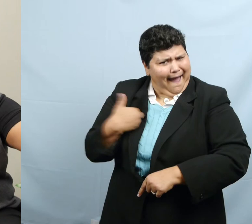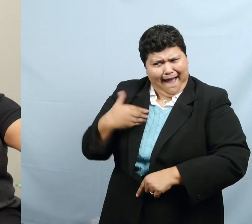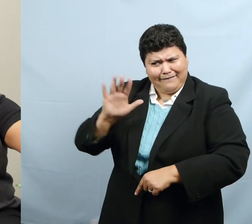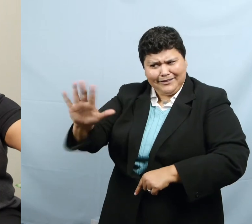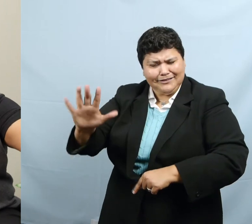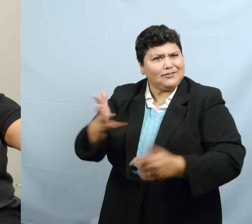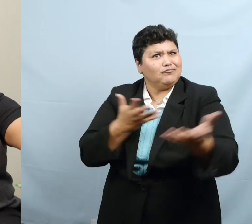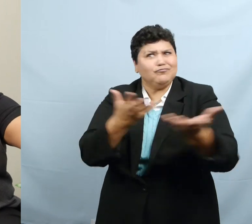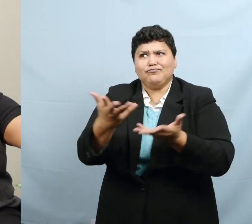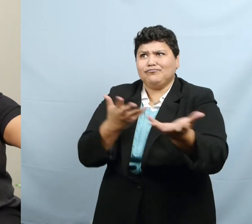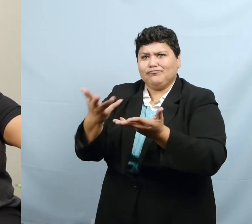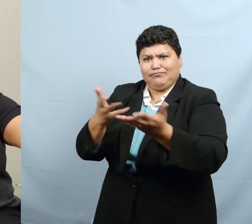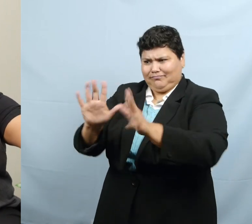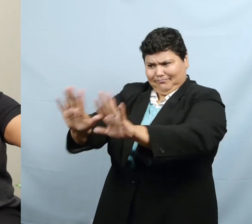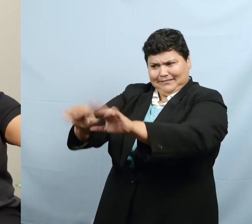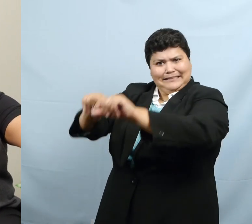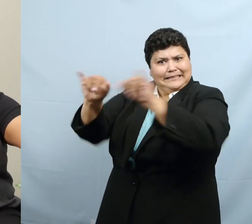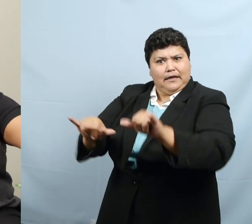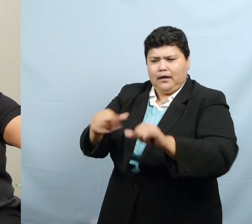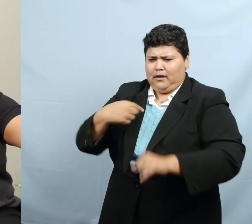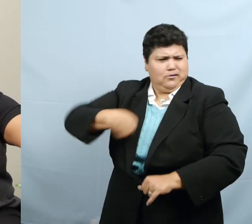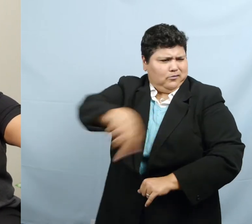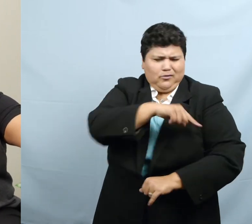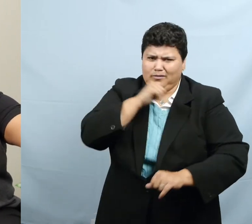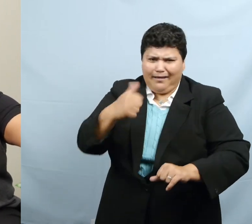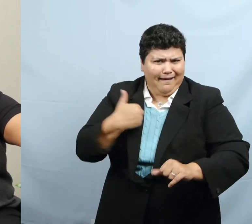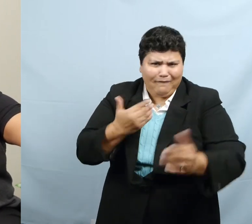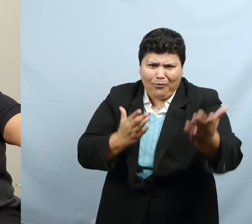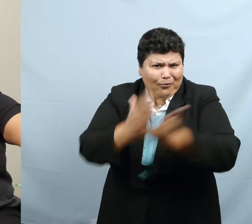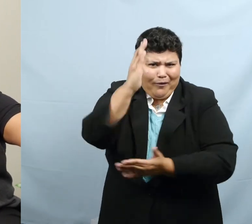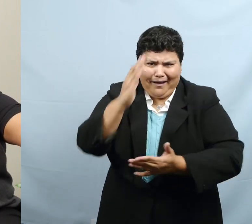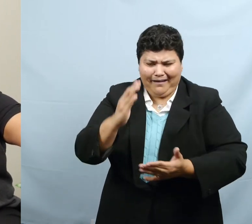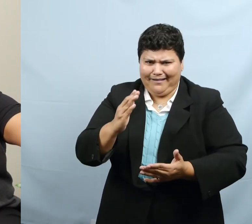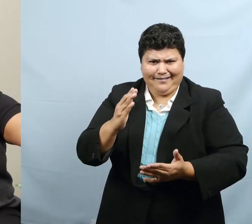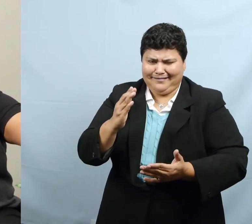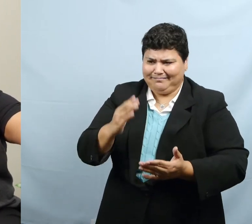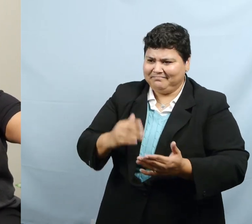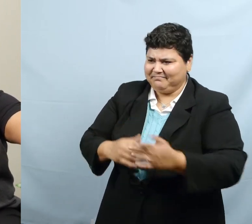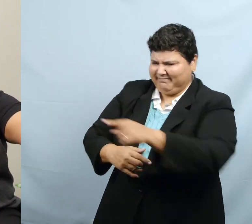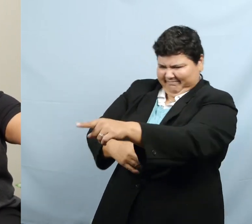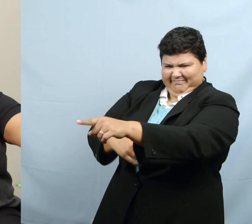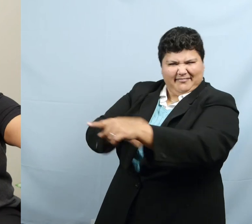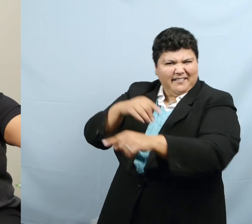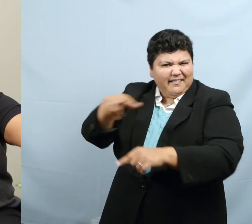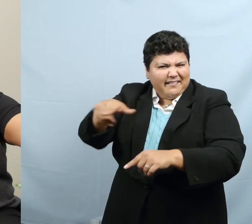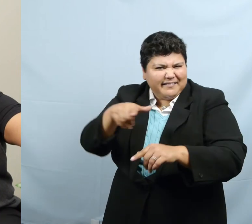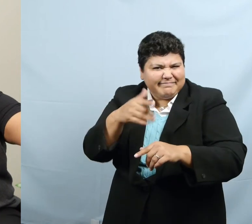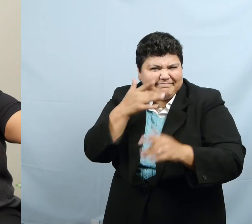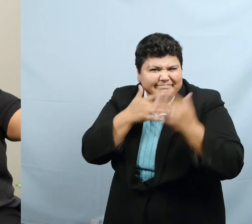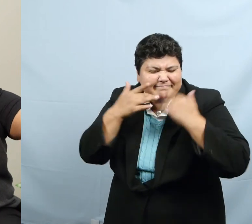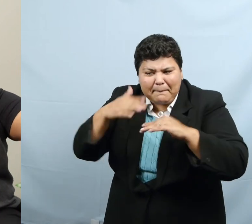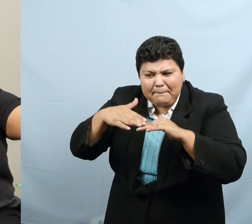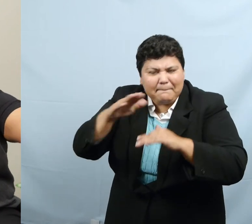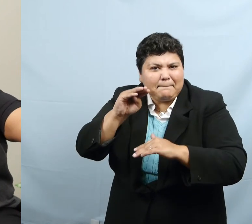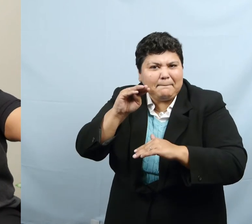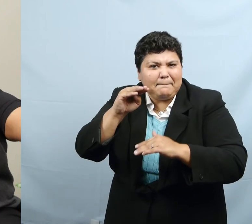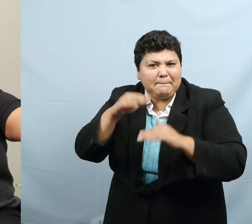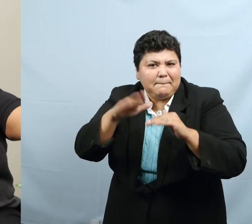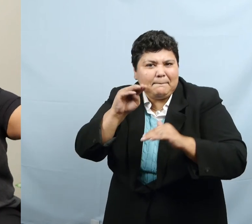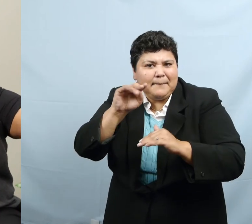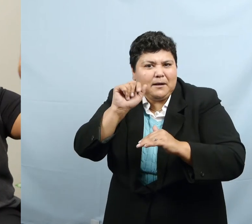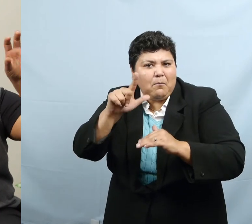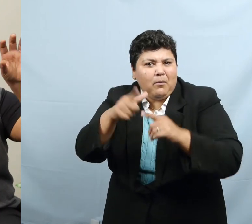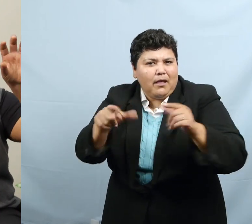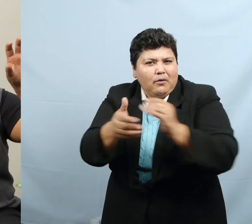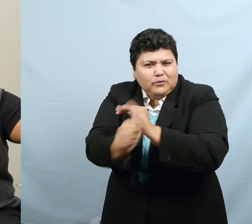works for him. And no one of us has the right to say that he's minimal language skilled, that he lacks something because it works for